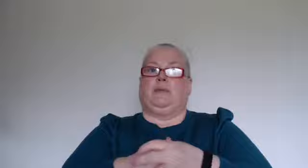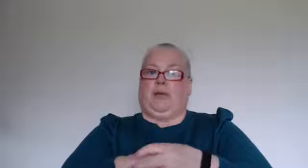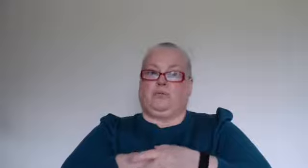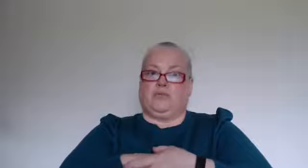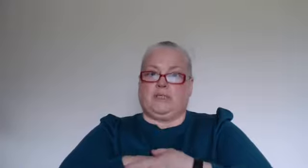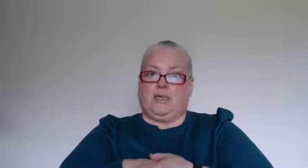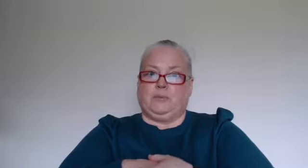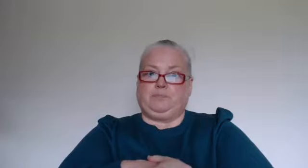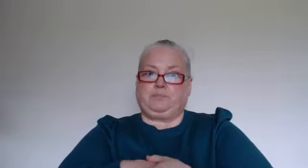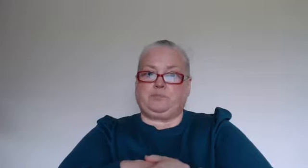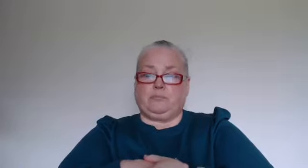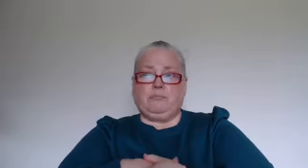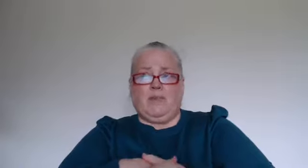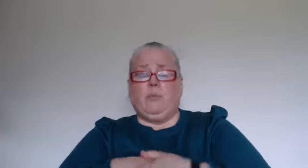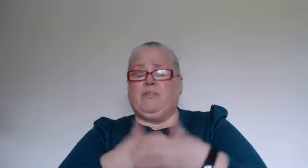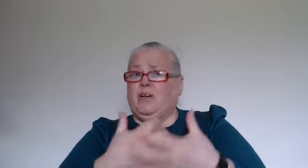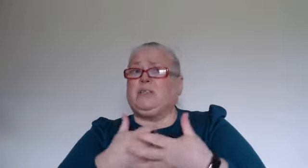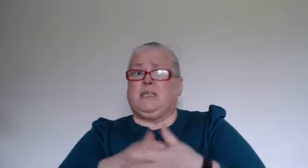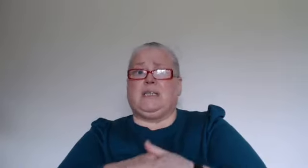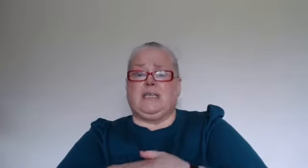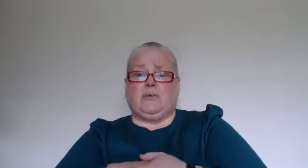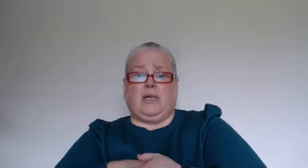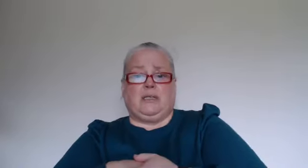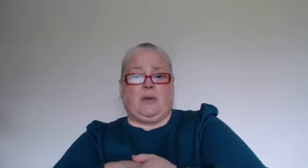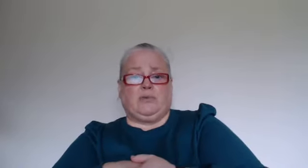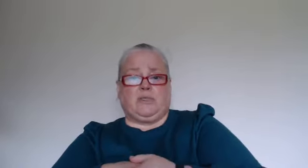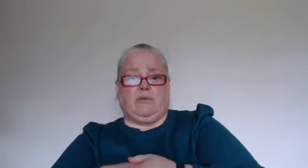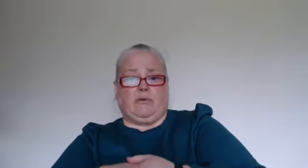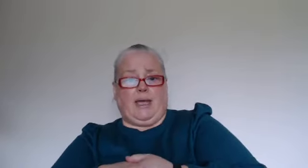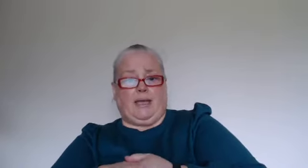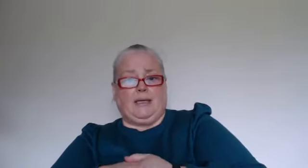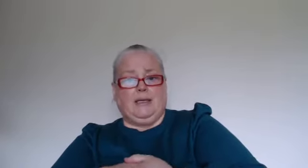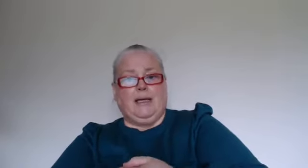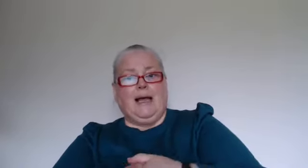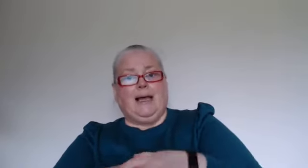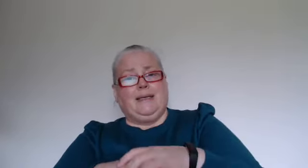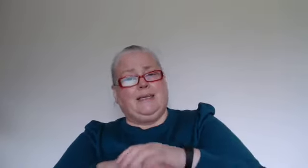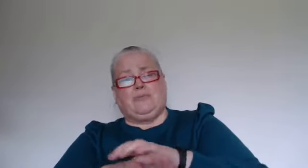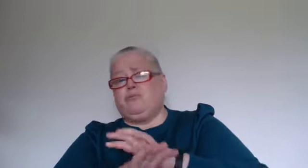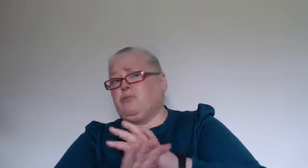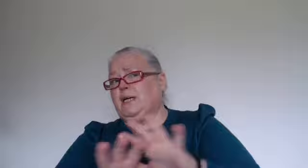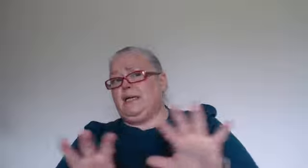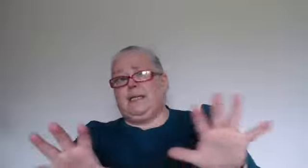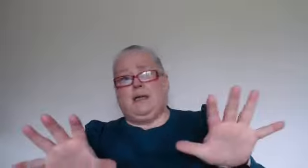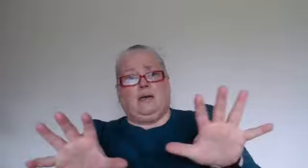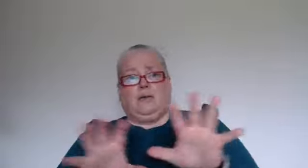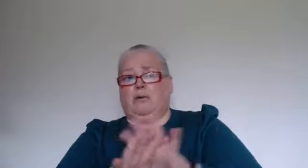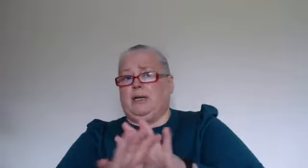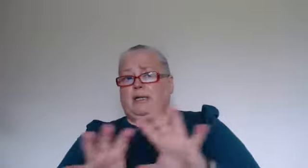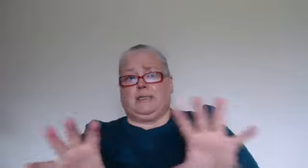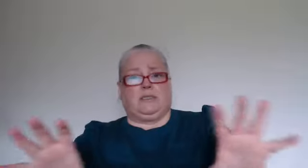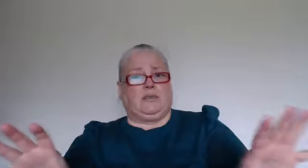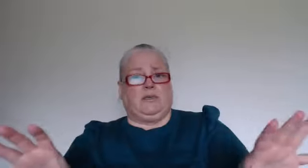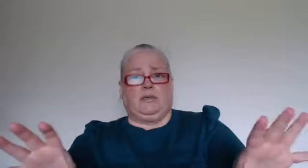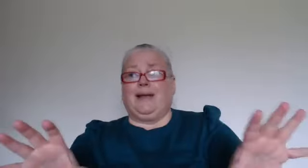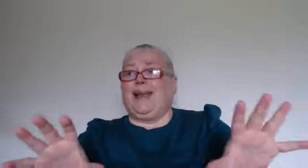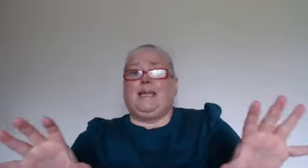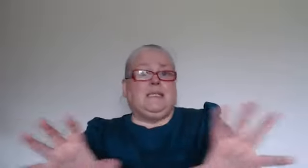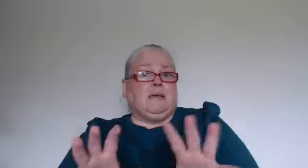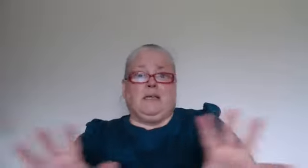boundaries here and we've learned that these unhealthy boundaries are okay and it's really not a great lesson to learn at any time